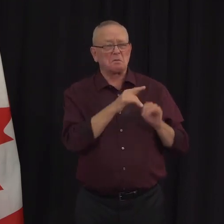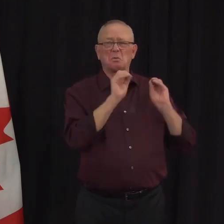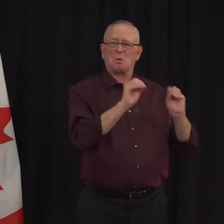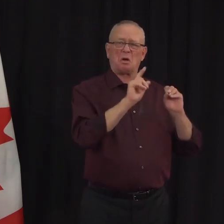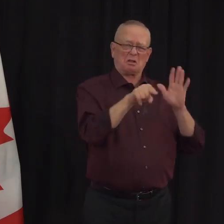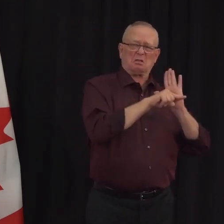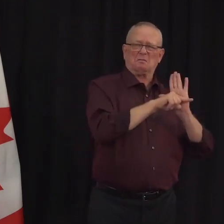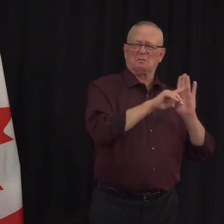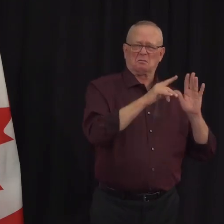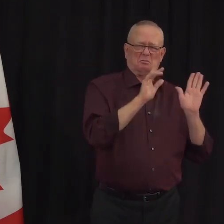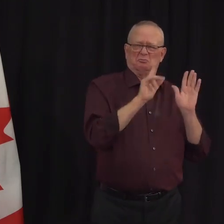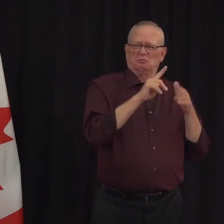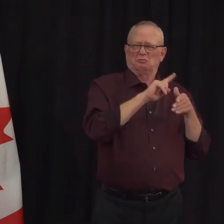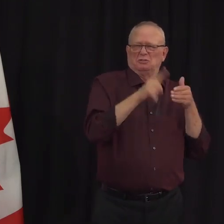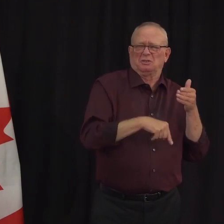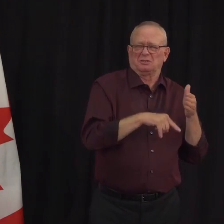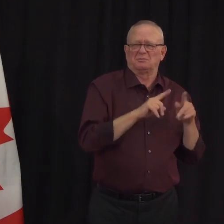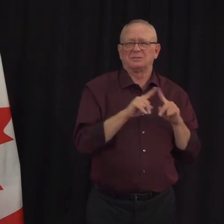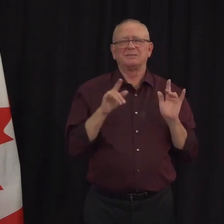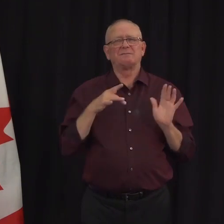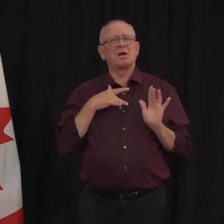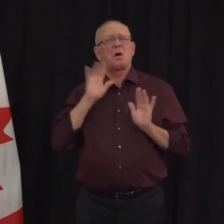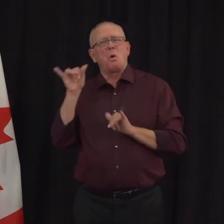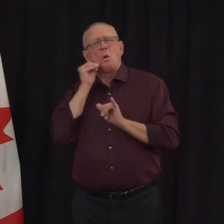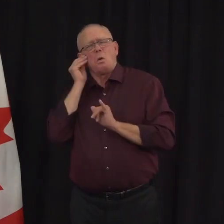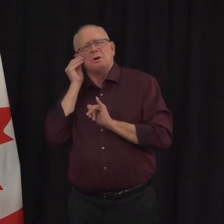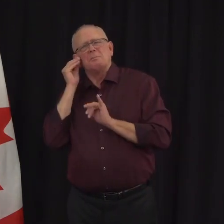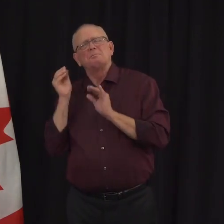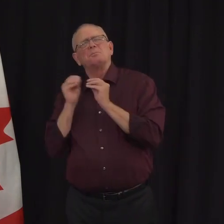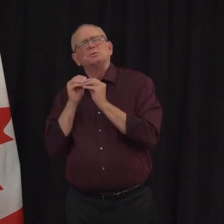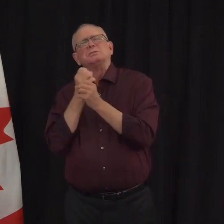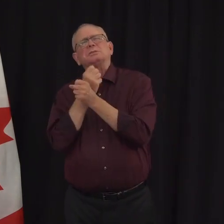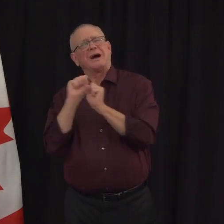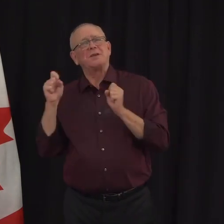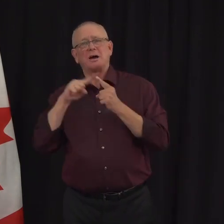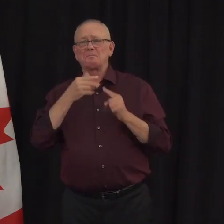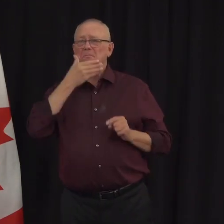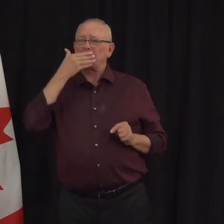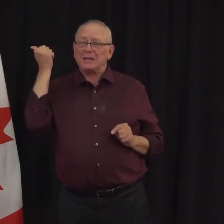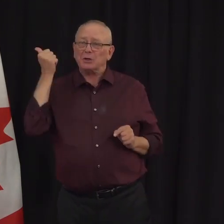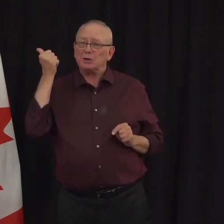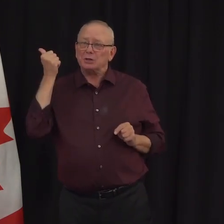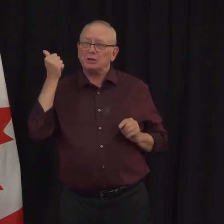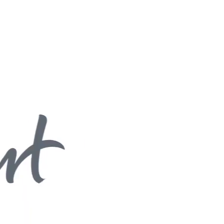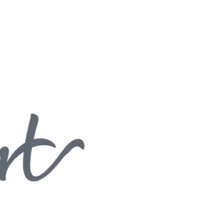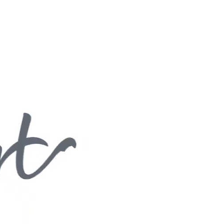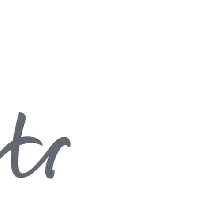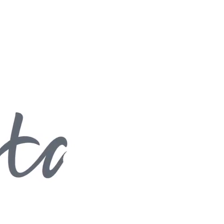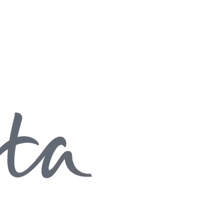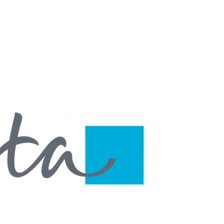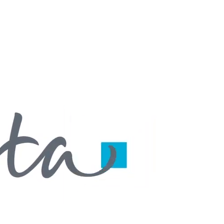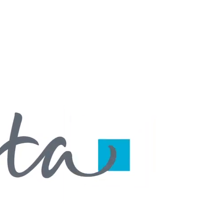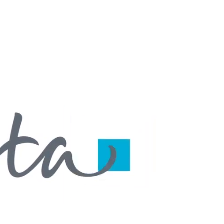feeling better is extra safety, as sometimes a single negative COVID test may be a false negative. effective. That was